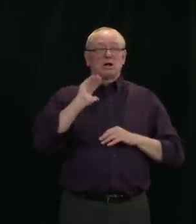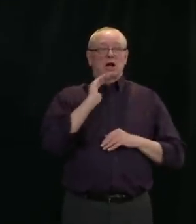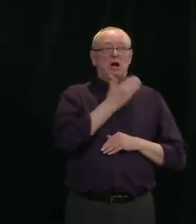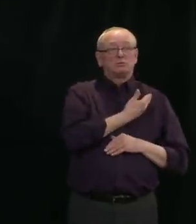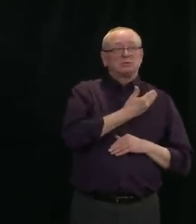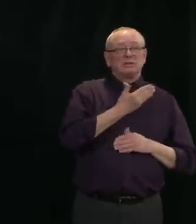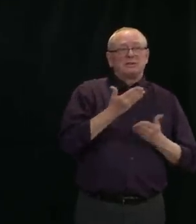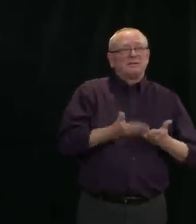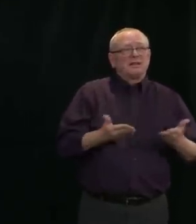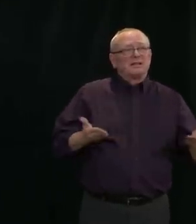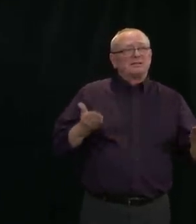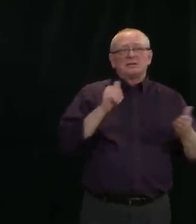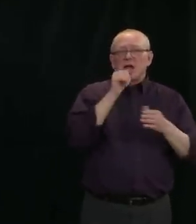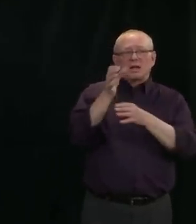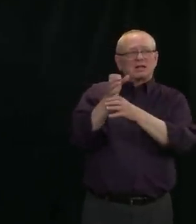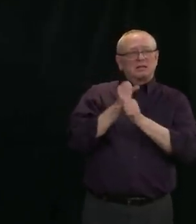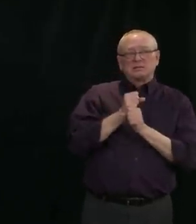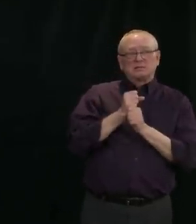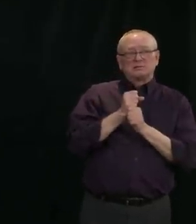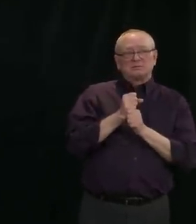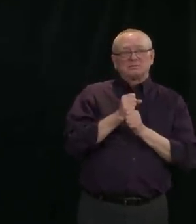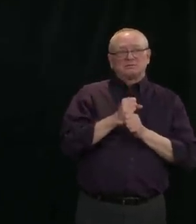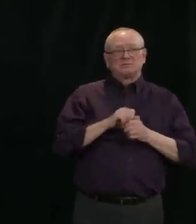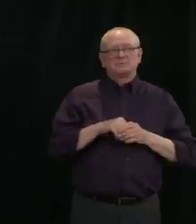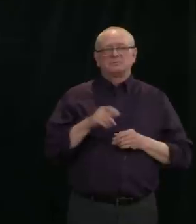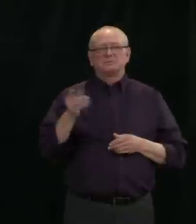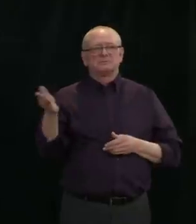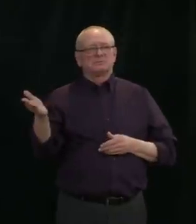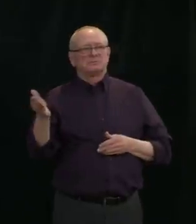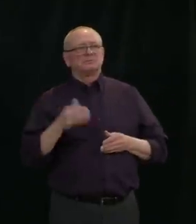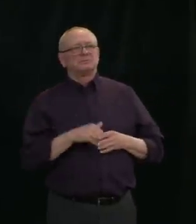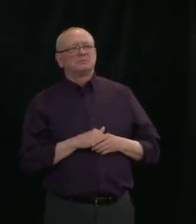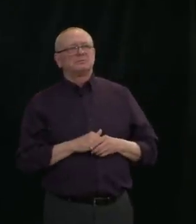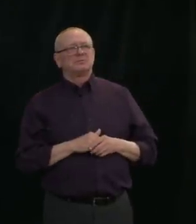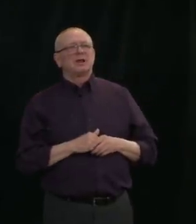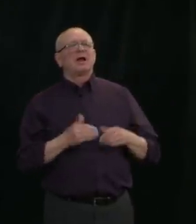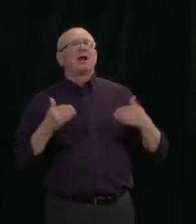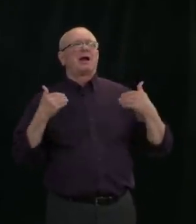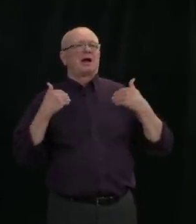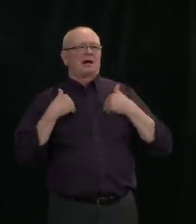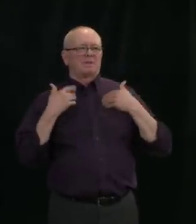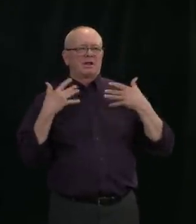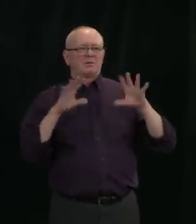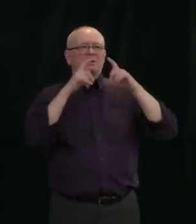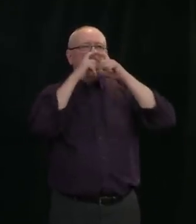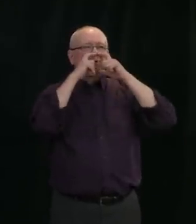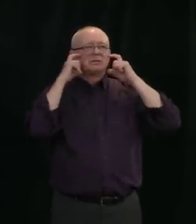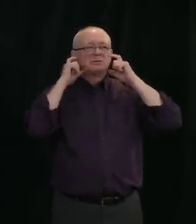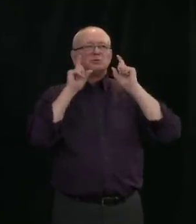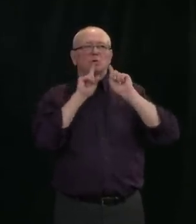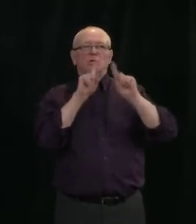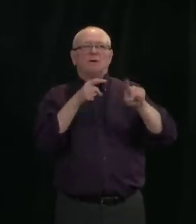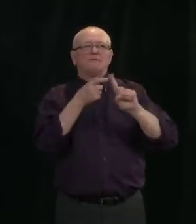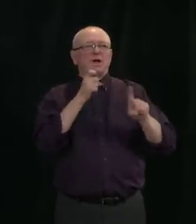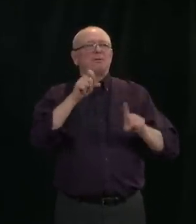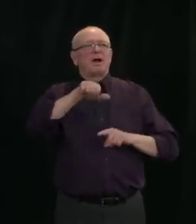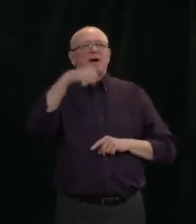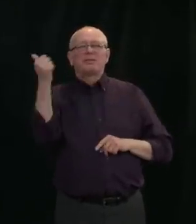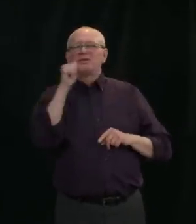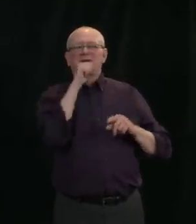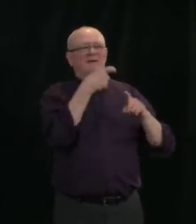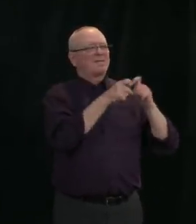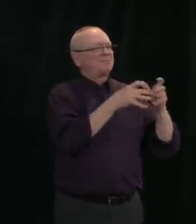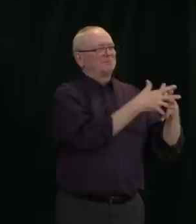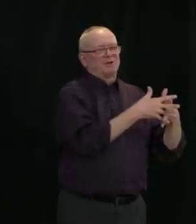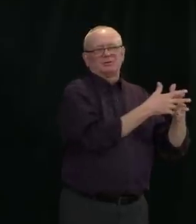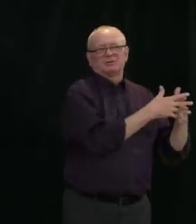Well, we do have orders for masks that are not from the United States. We are doing everything we can to